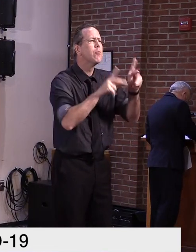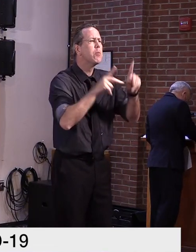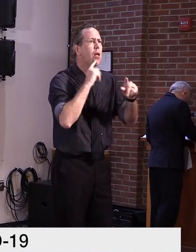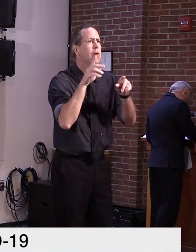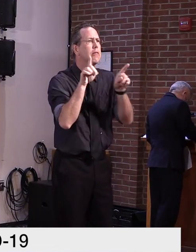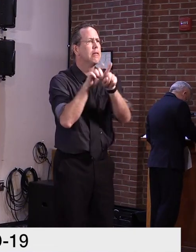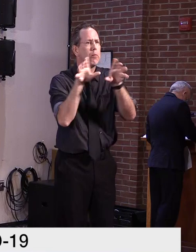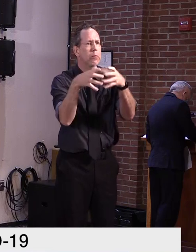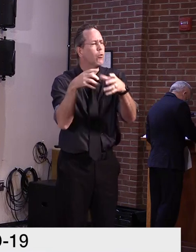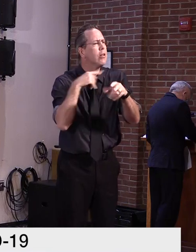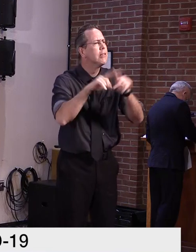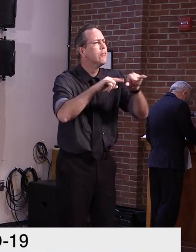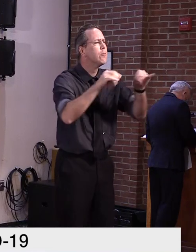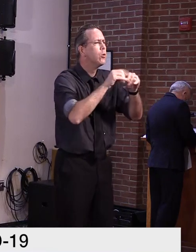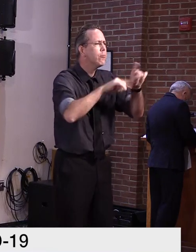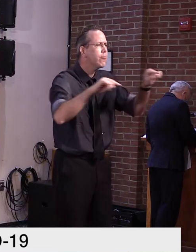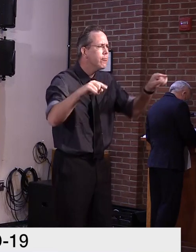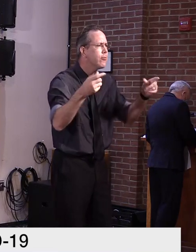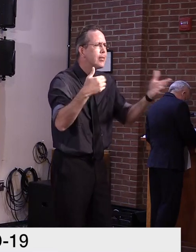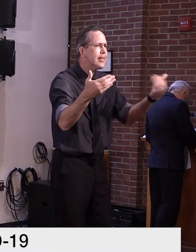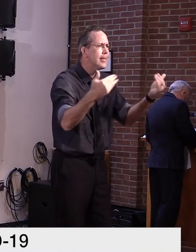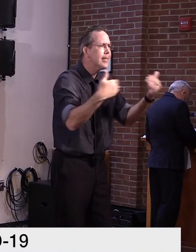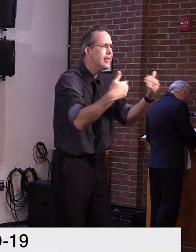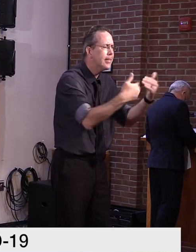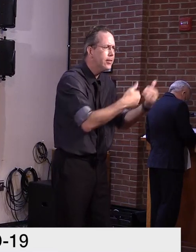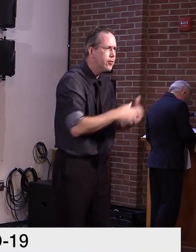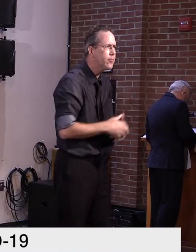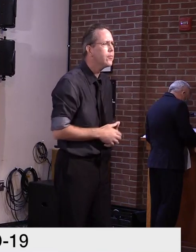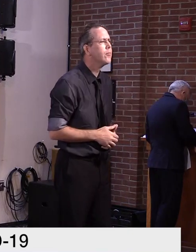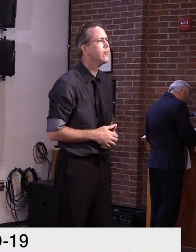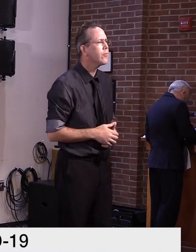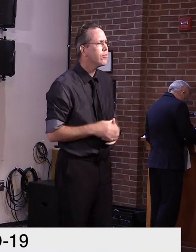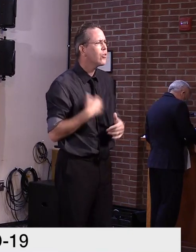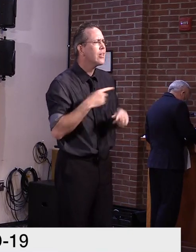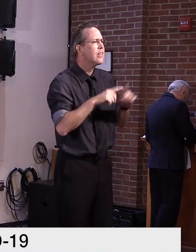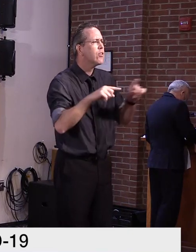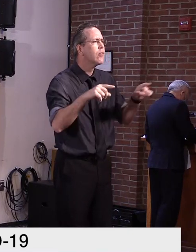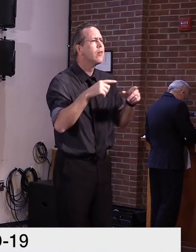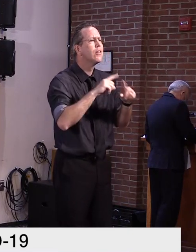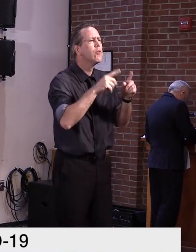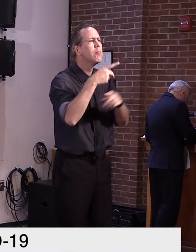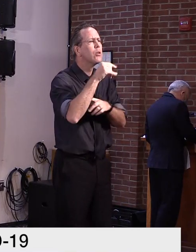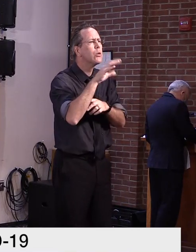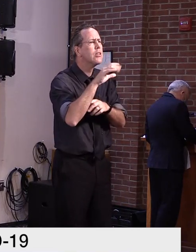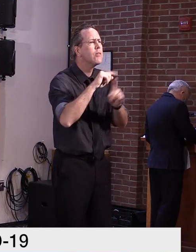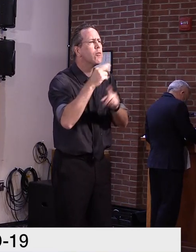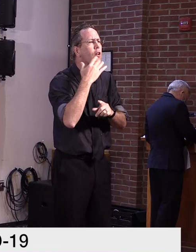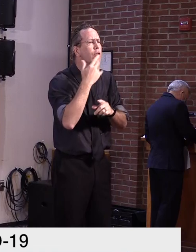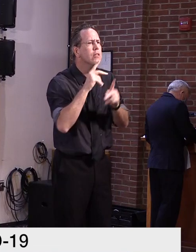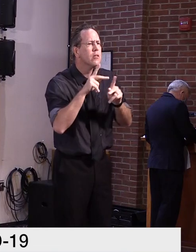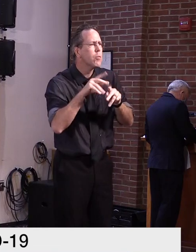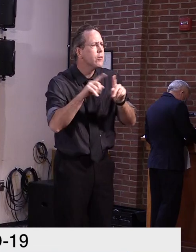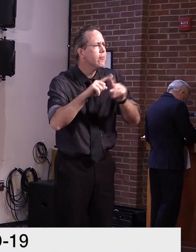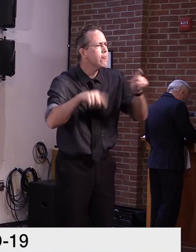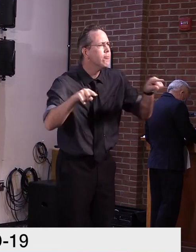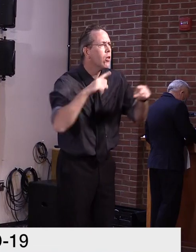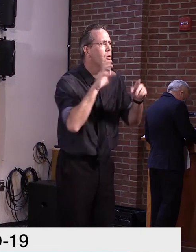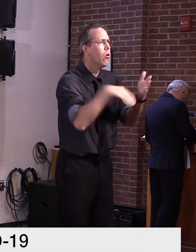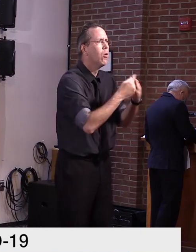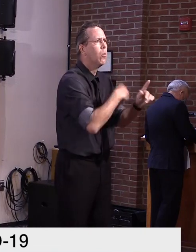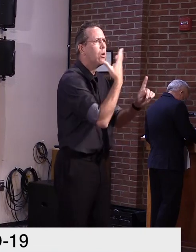and get people from, uh, as many varied backgrounds, races, cultures, uh, et cetera, as possible. Um,